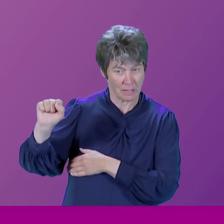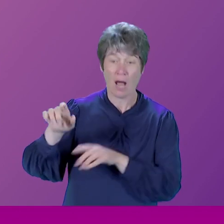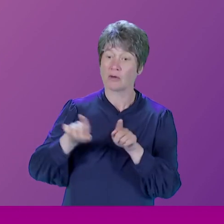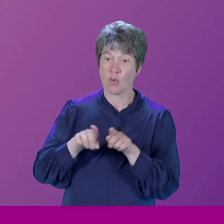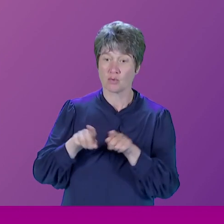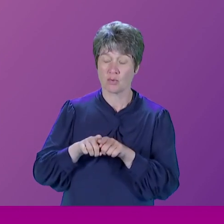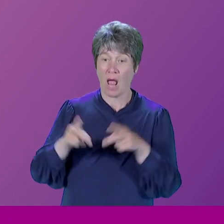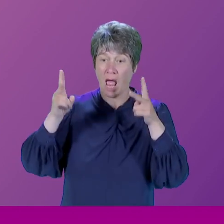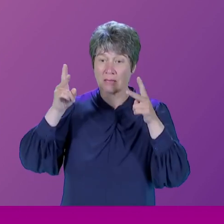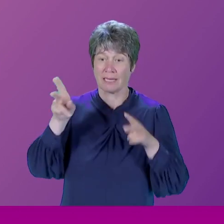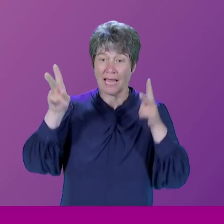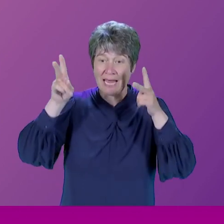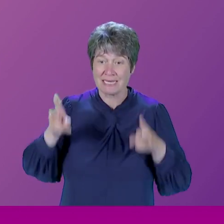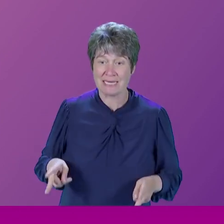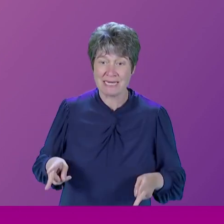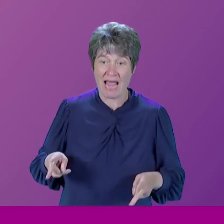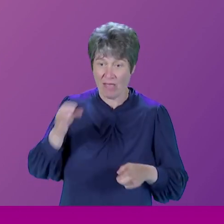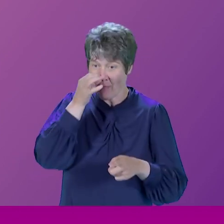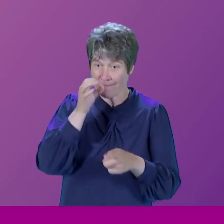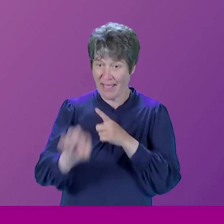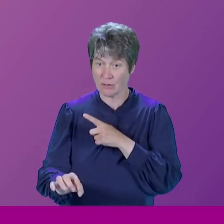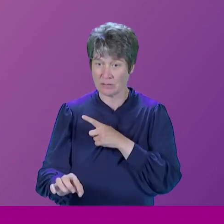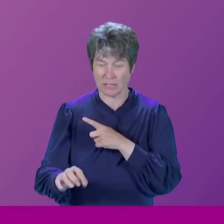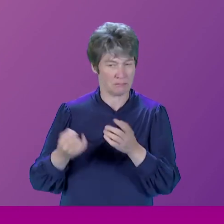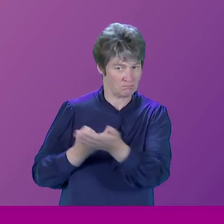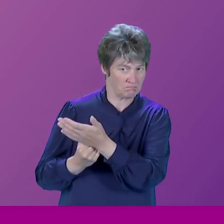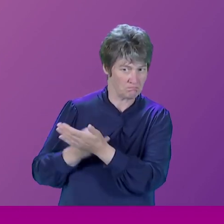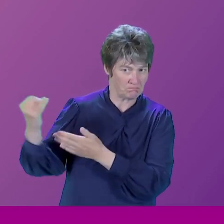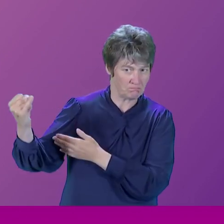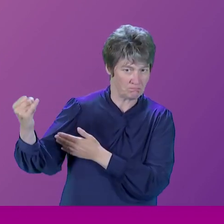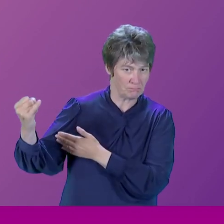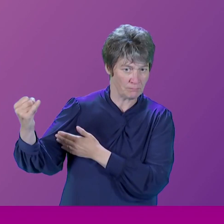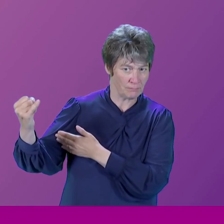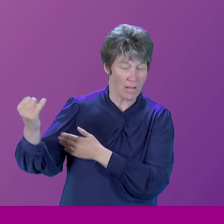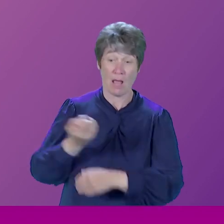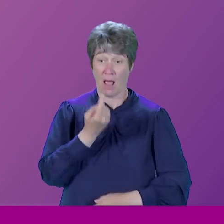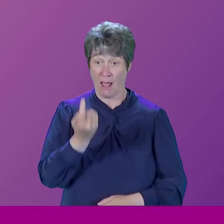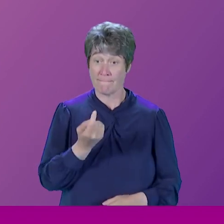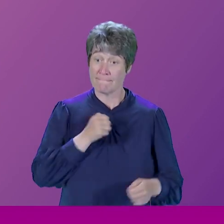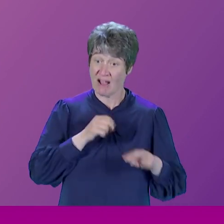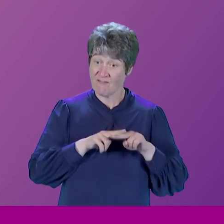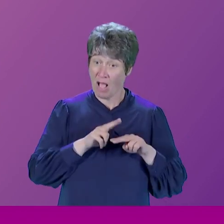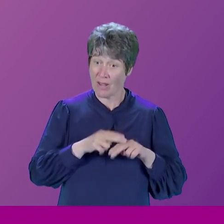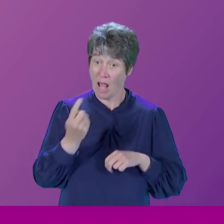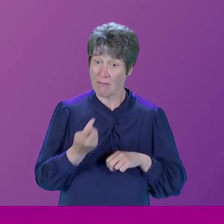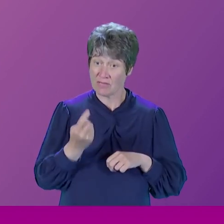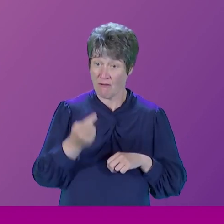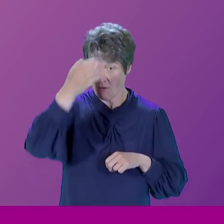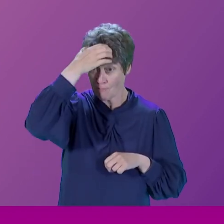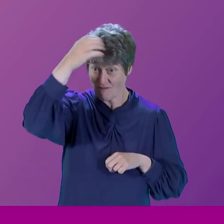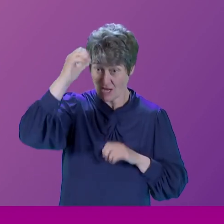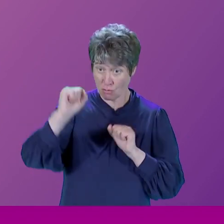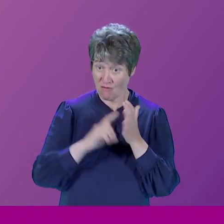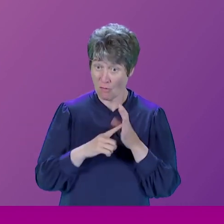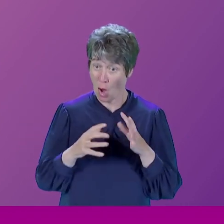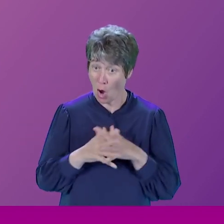penalty, which was what he dedicated himself to. He was a professor of law. And so during the Spanish